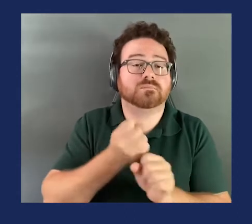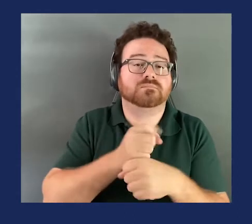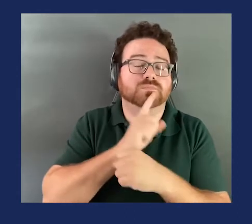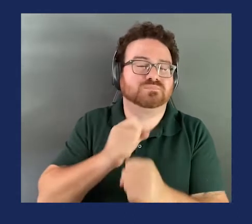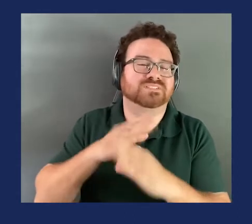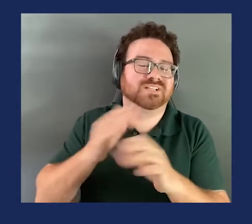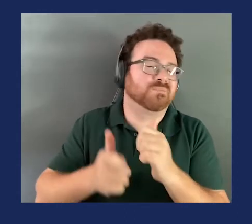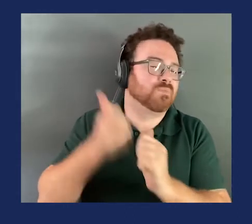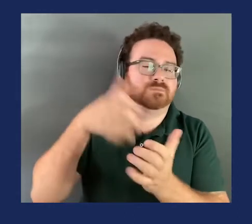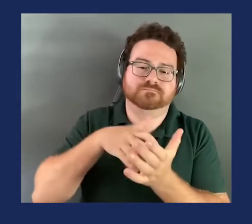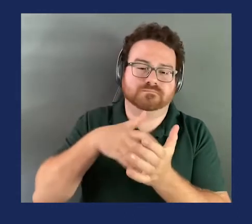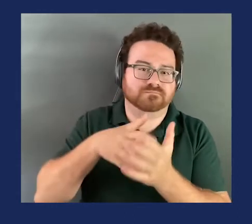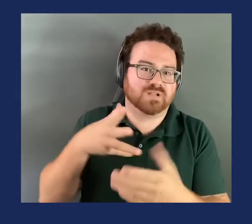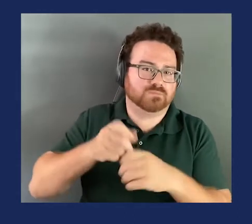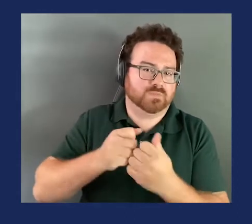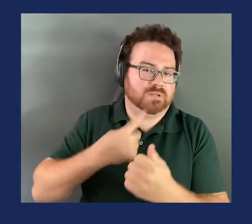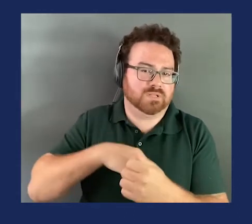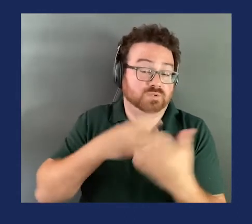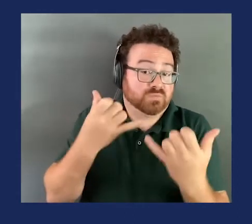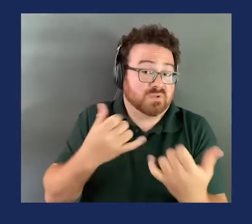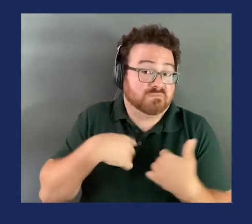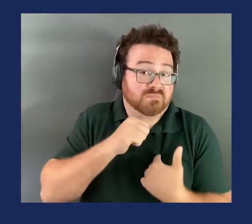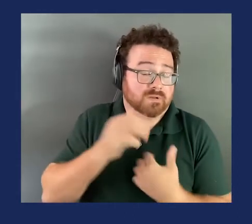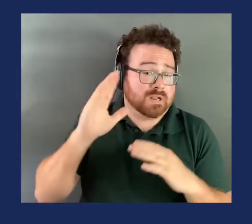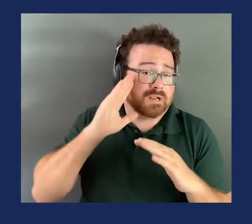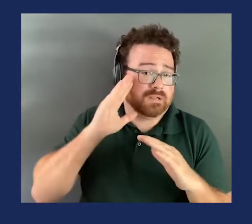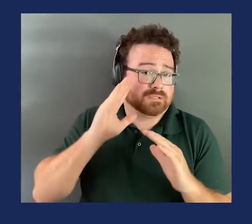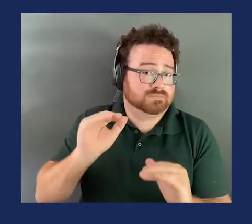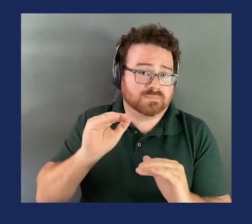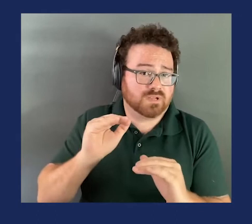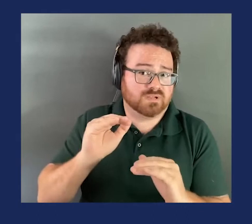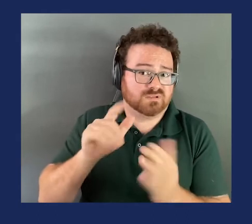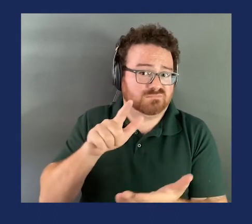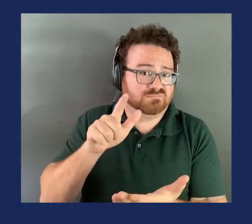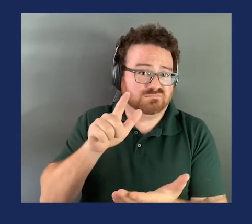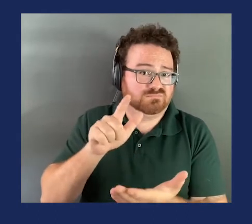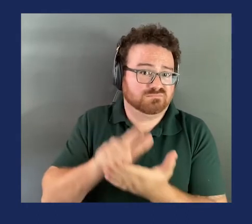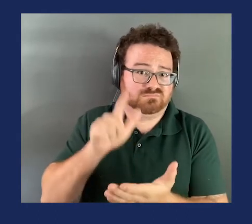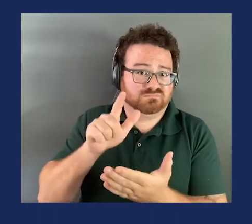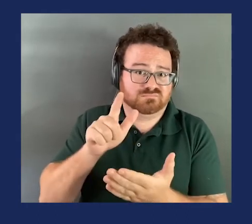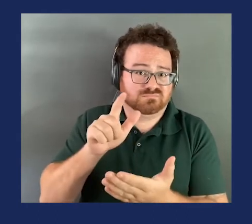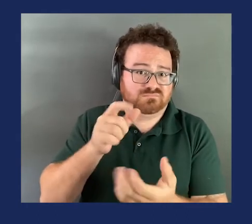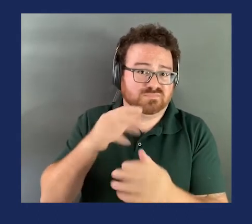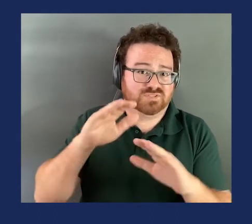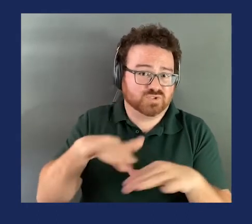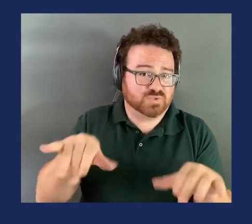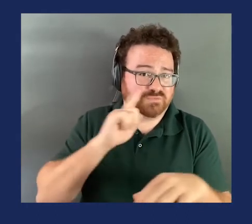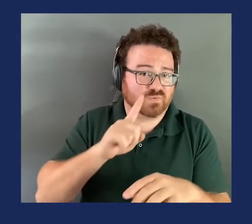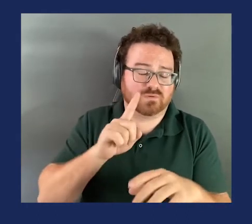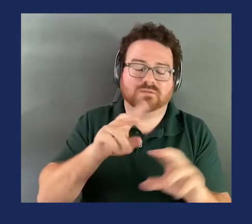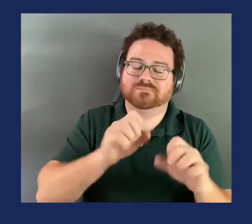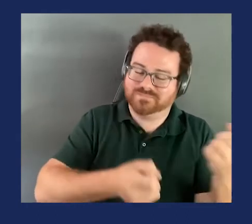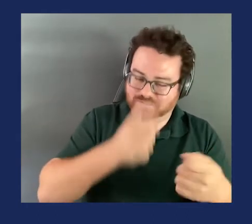this point, I don't see a reason to exclude vehicles built for children from a safety requirement. I understand that there are some cases